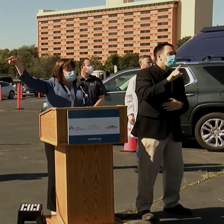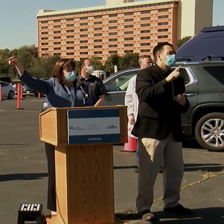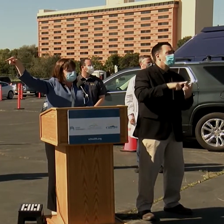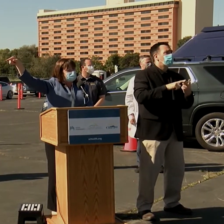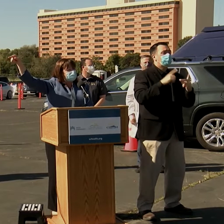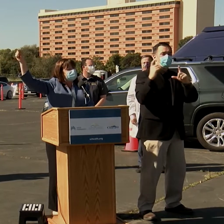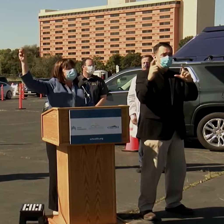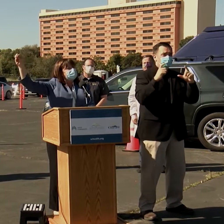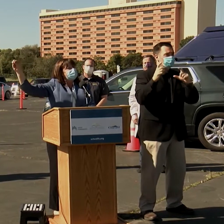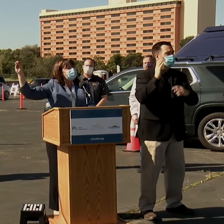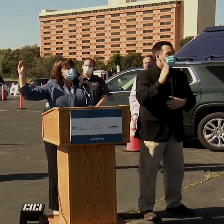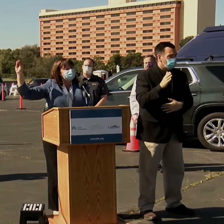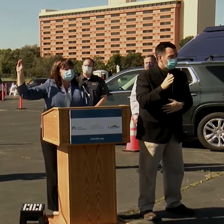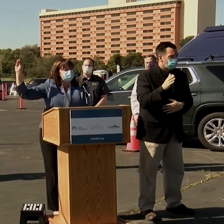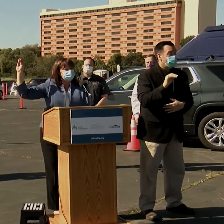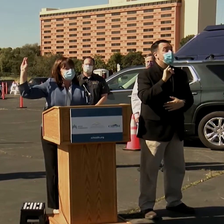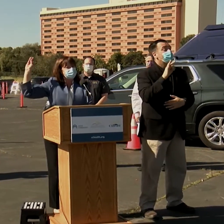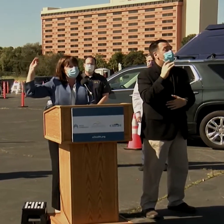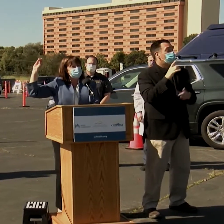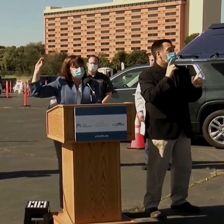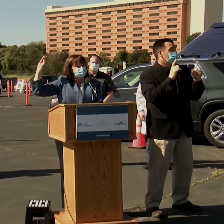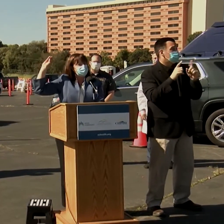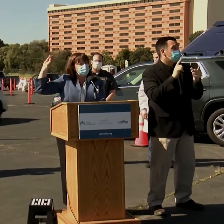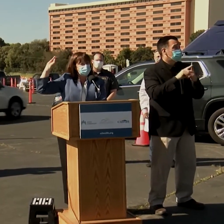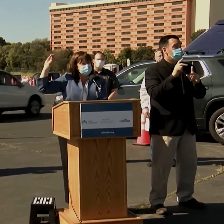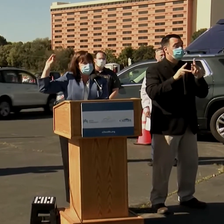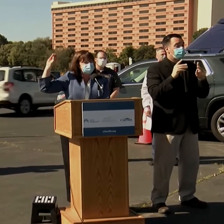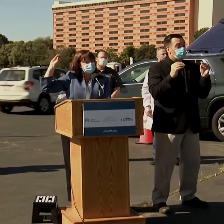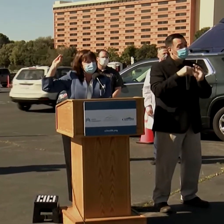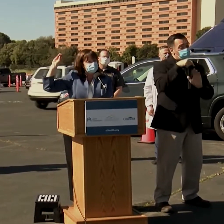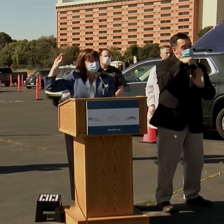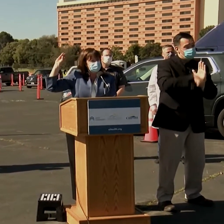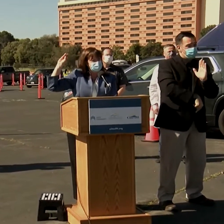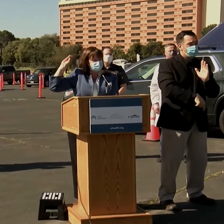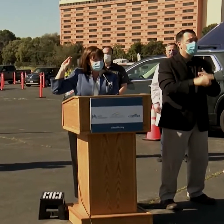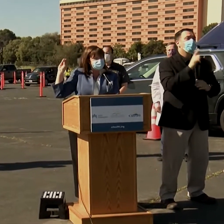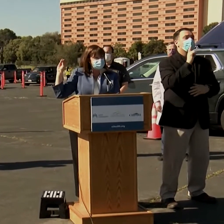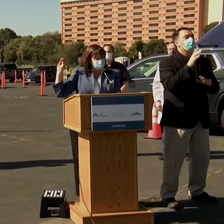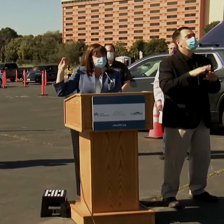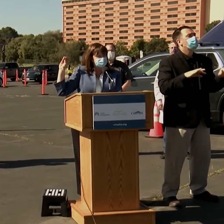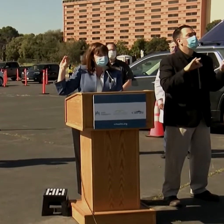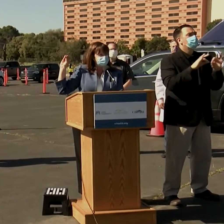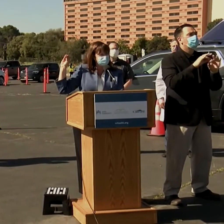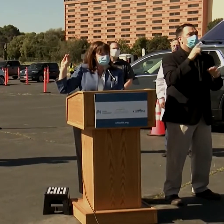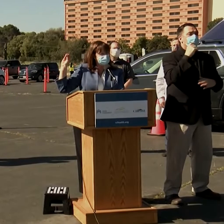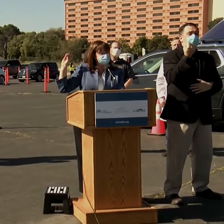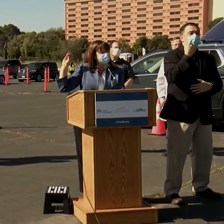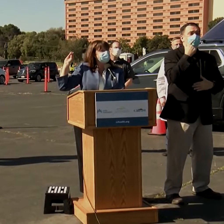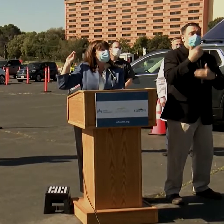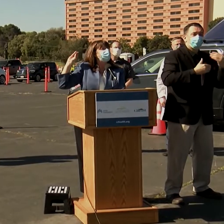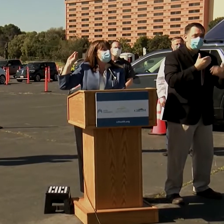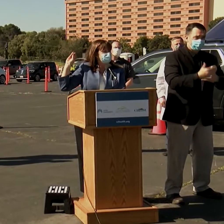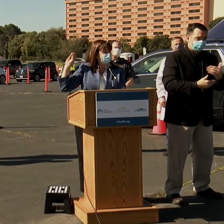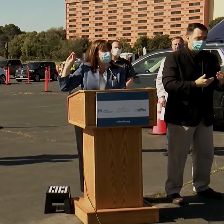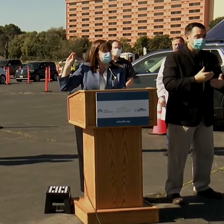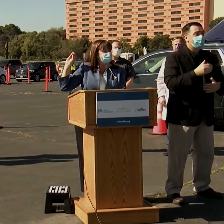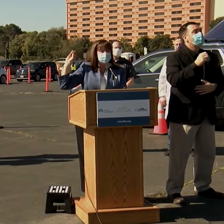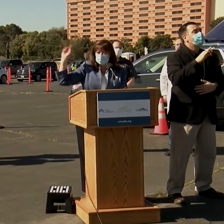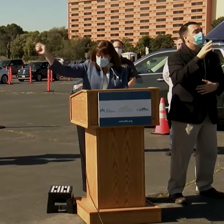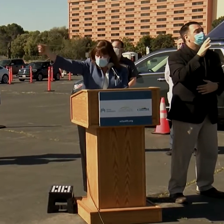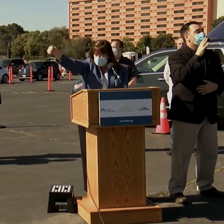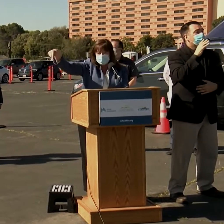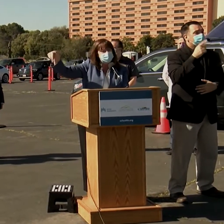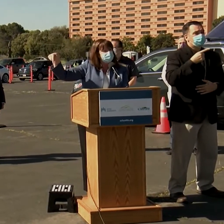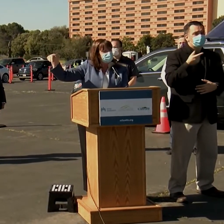still photos down there. If you want to talk to people more in depth, it's really important that we not hold up the process. So if you can talk